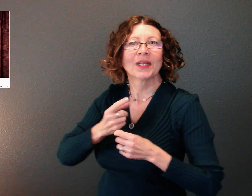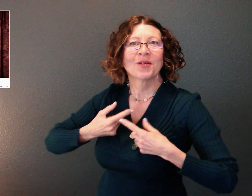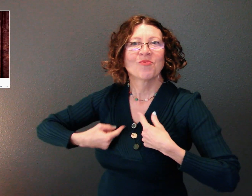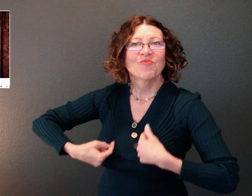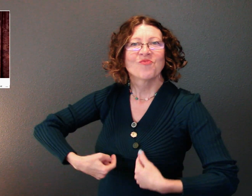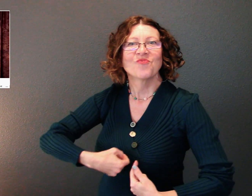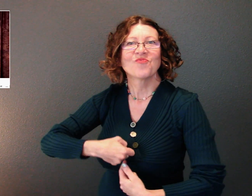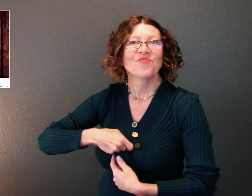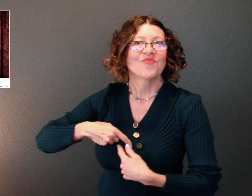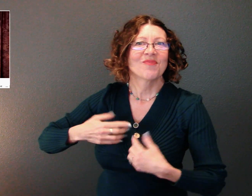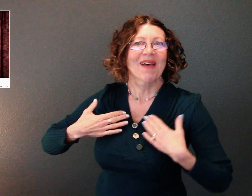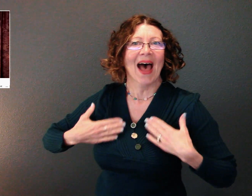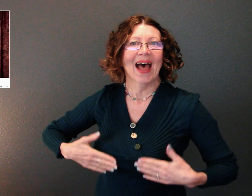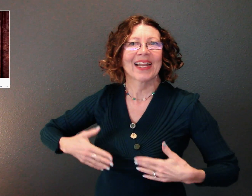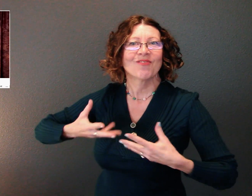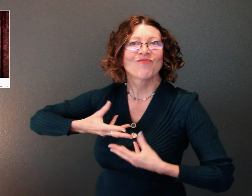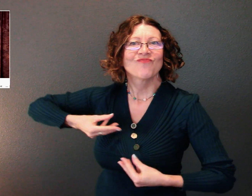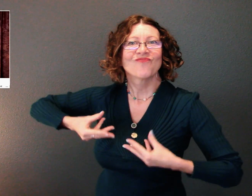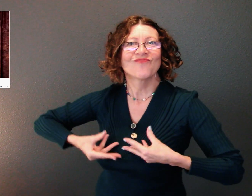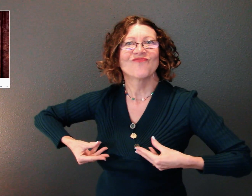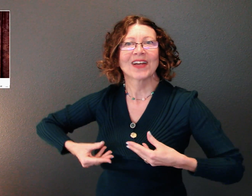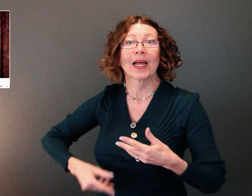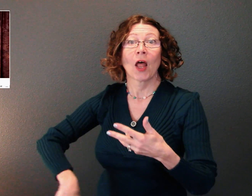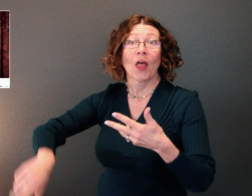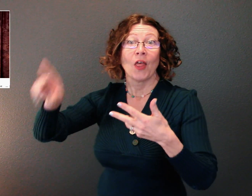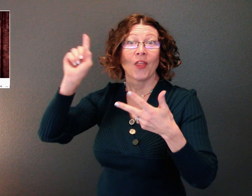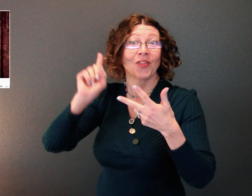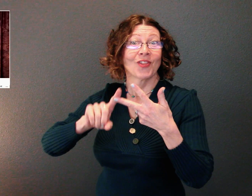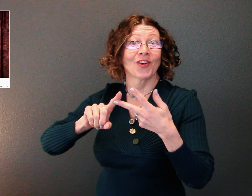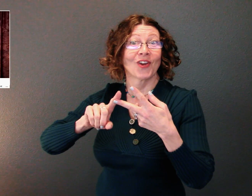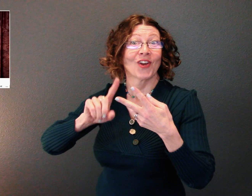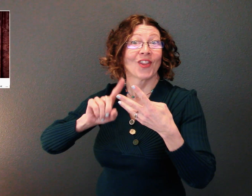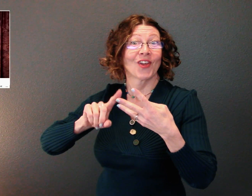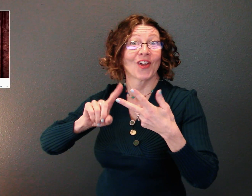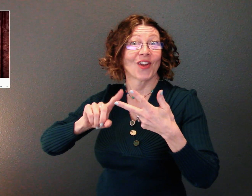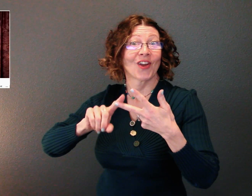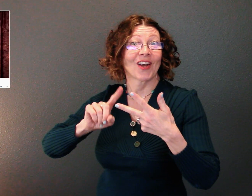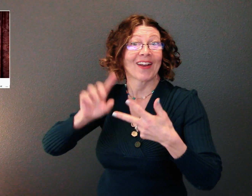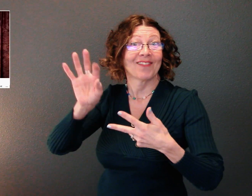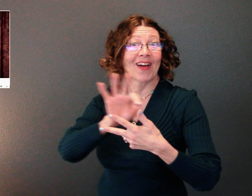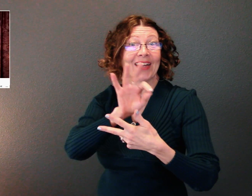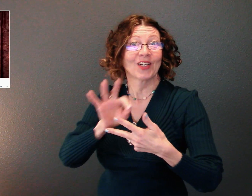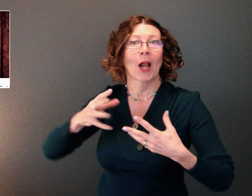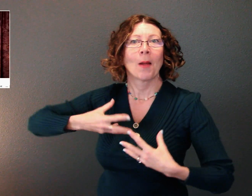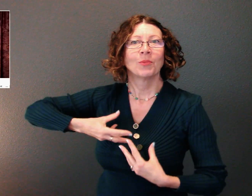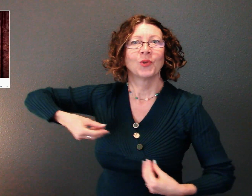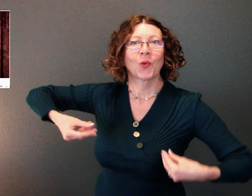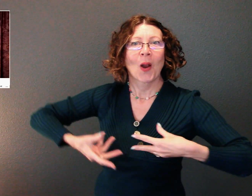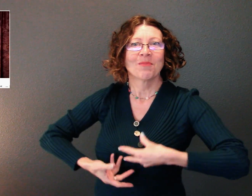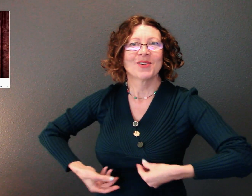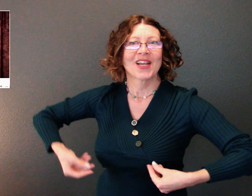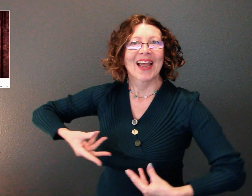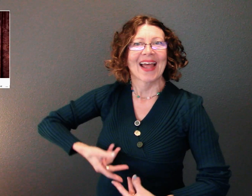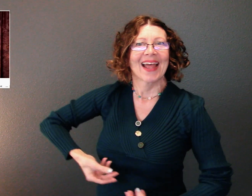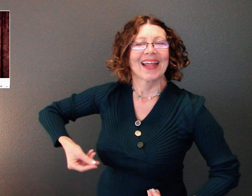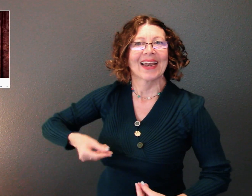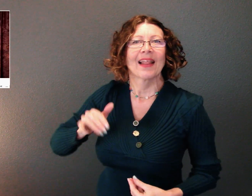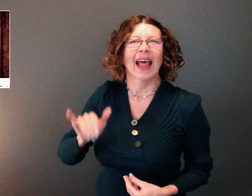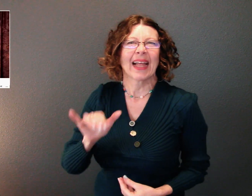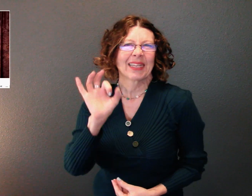useful particles that are actually usable by your body. The third function of the digestive system is absorption. Absorption involves